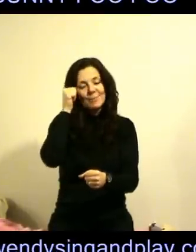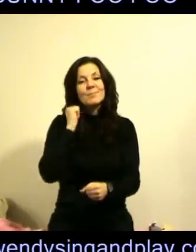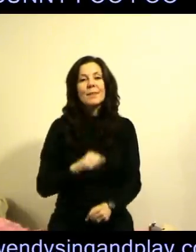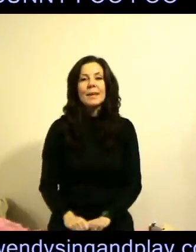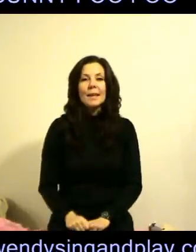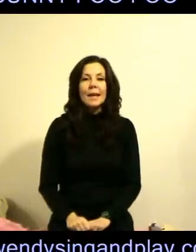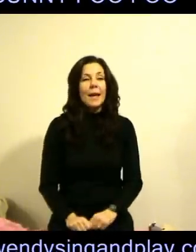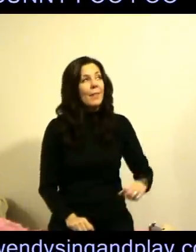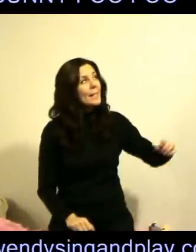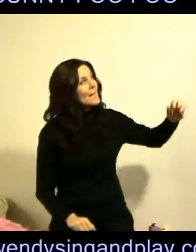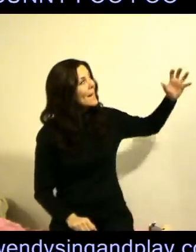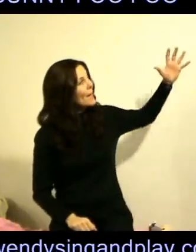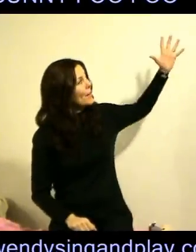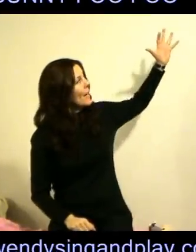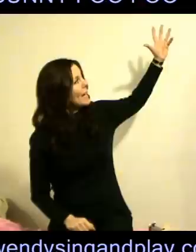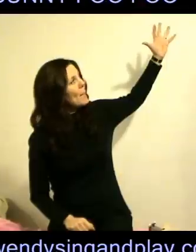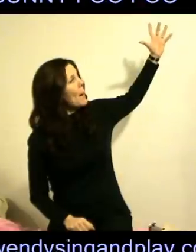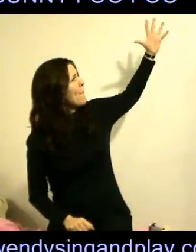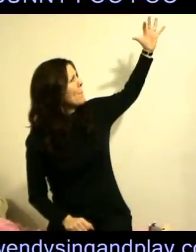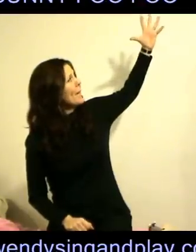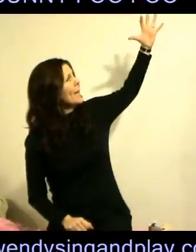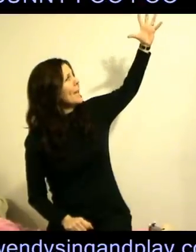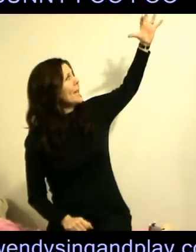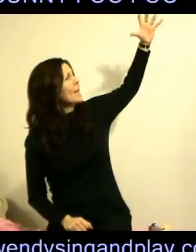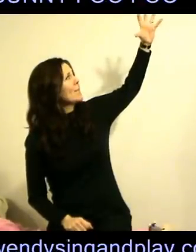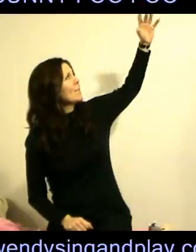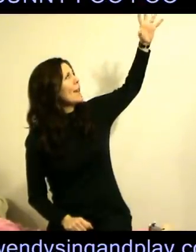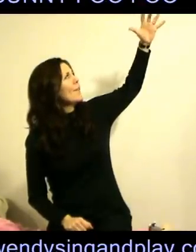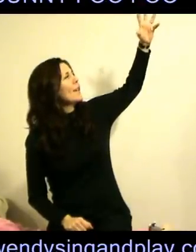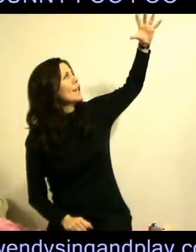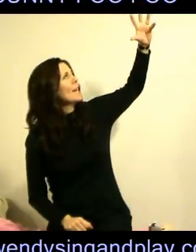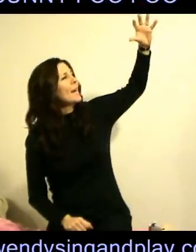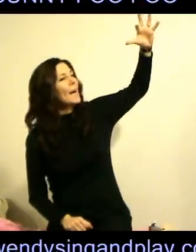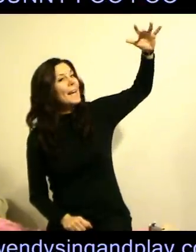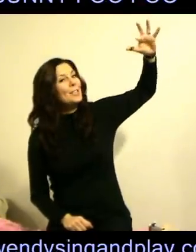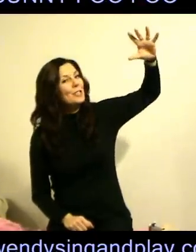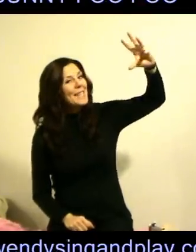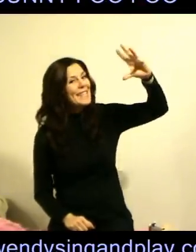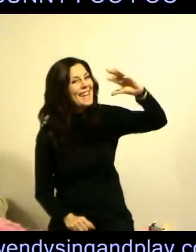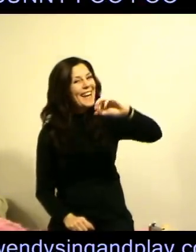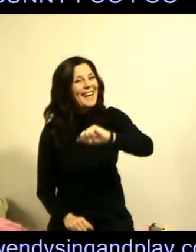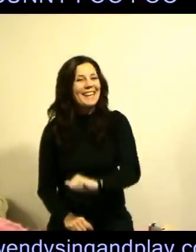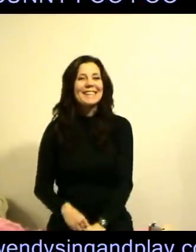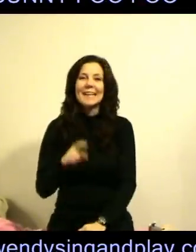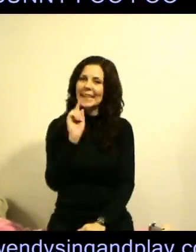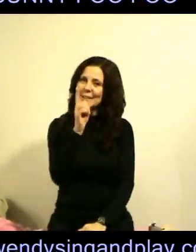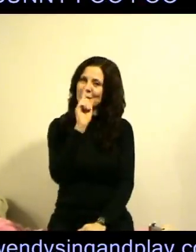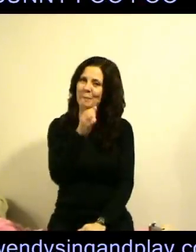Then down came a big fairy and she said, Little